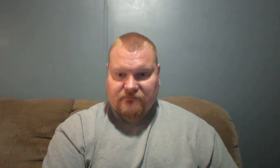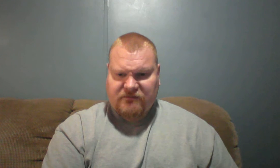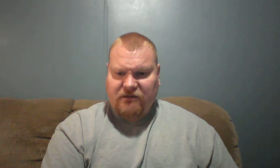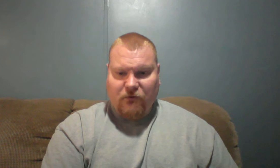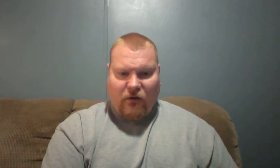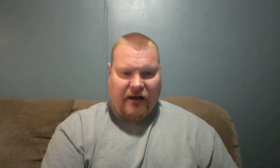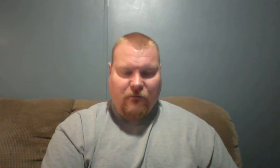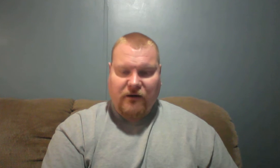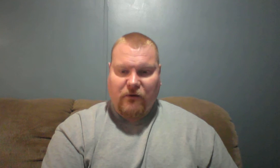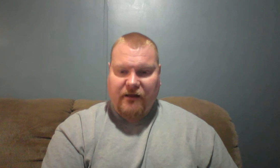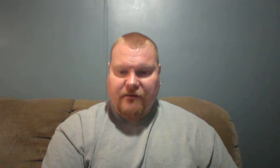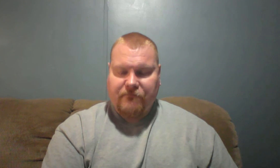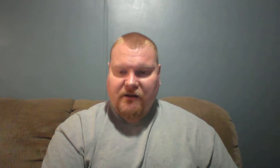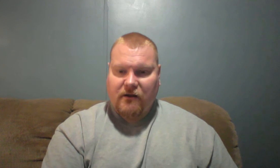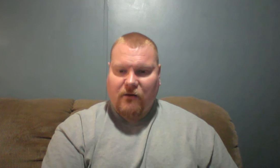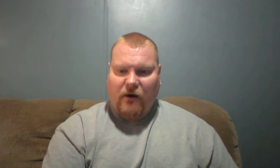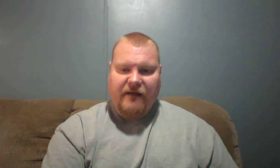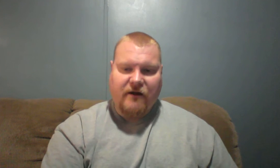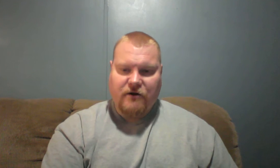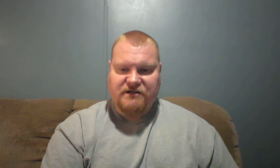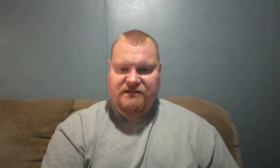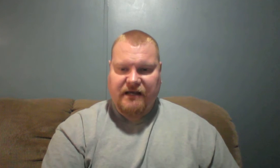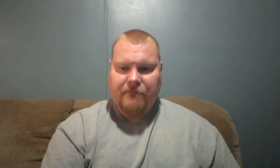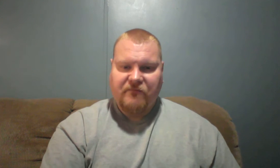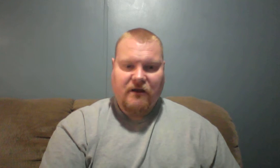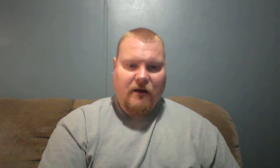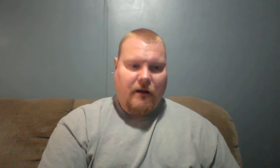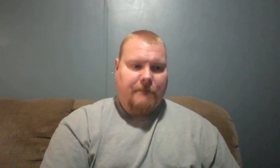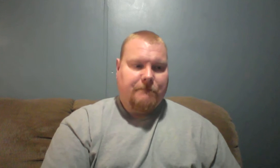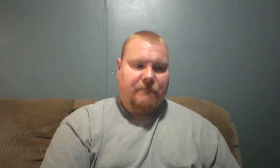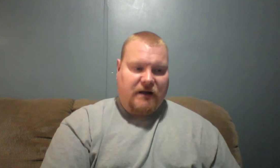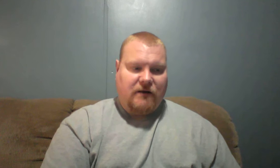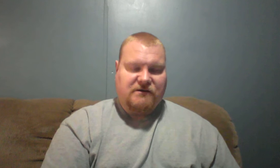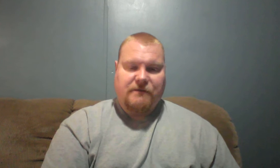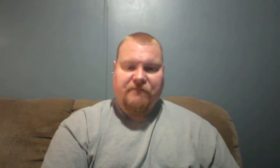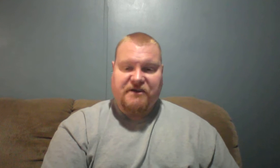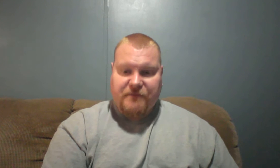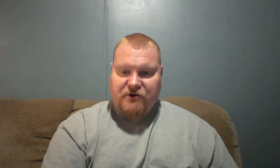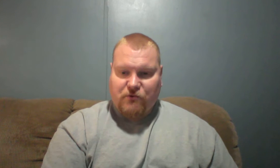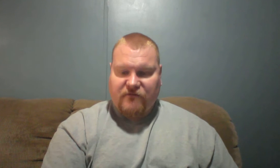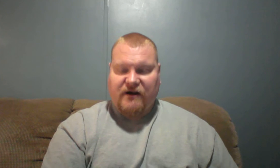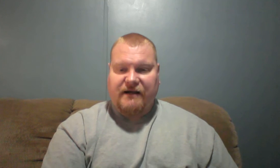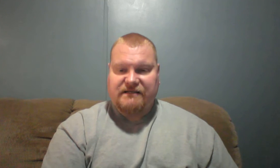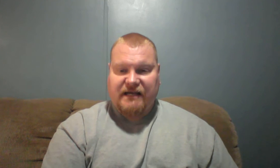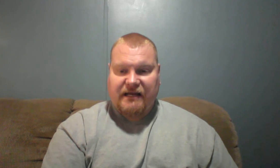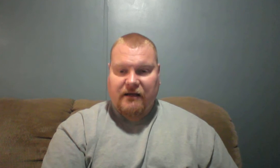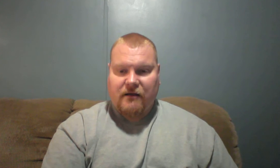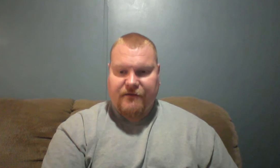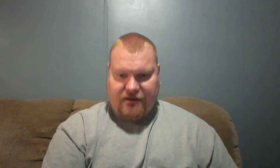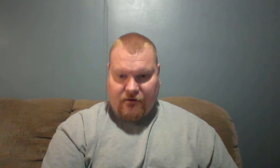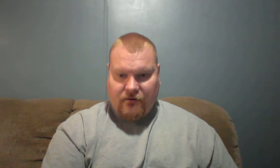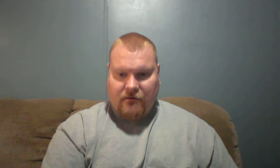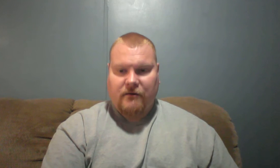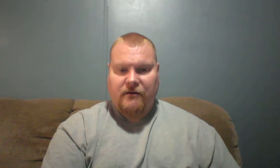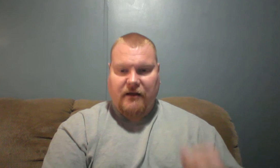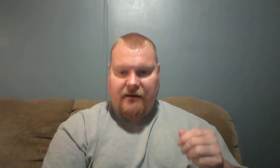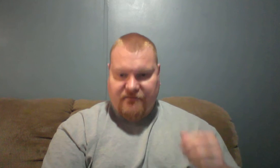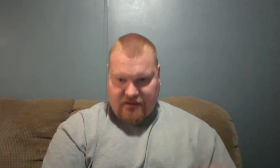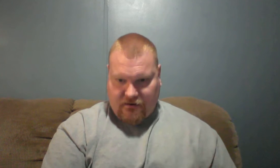Why the urgency? Because the spiritual warfare is getting thicker and thicker